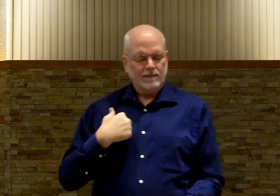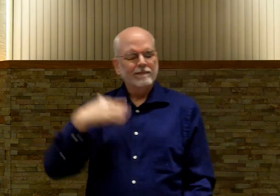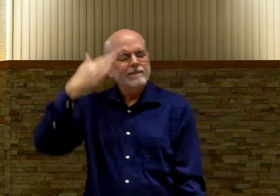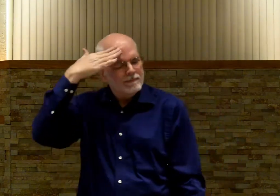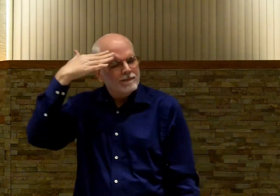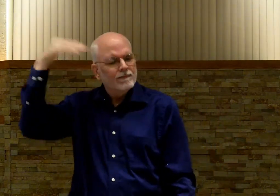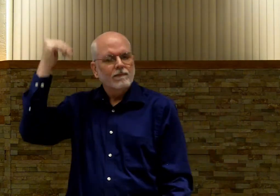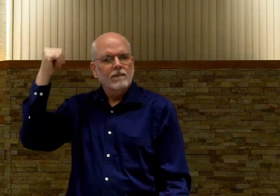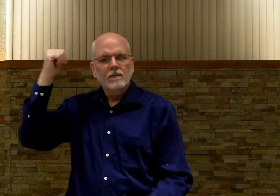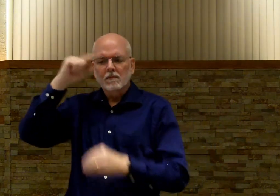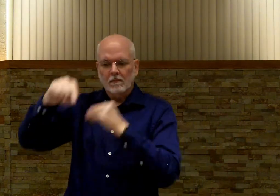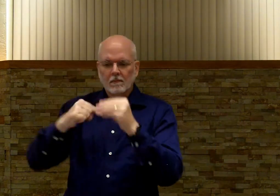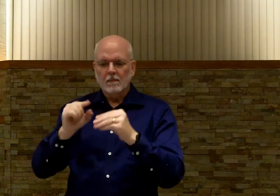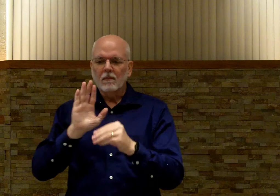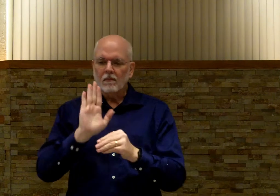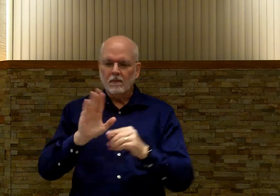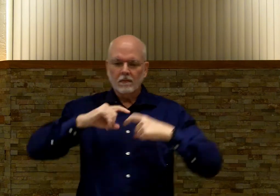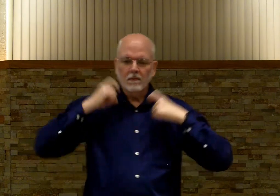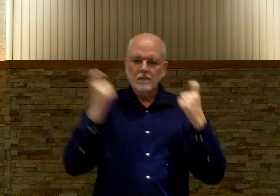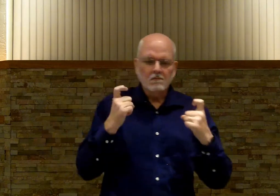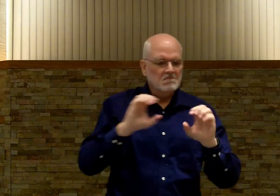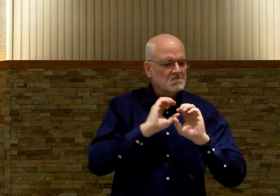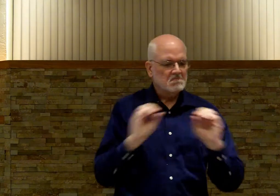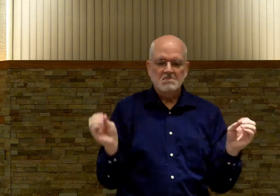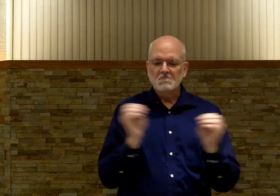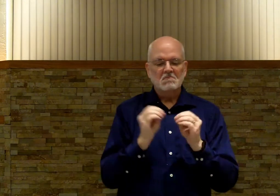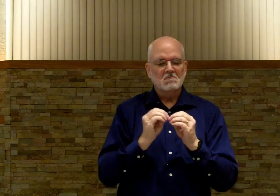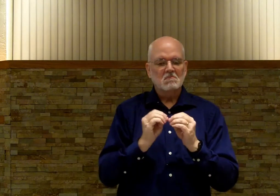and no longer remember their evil deeds.